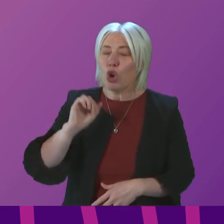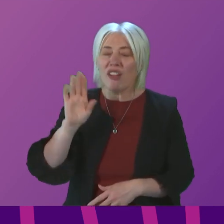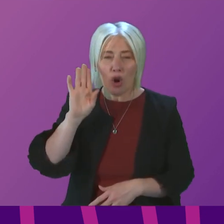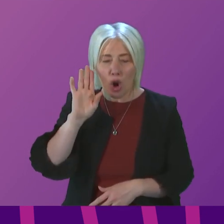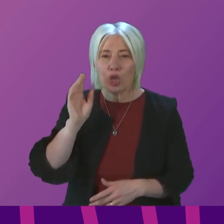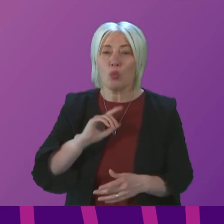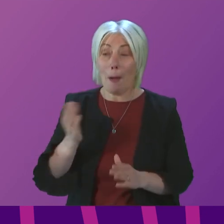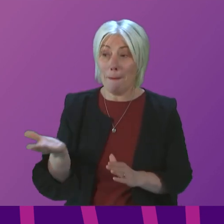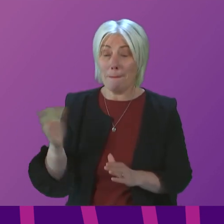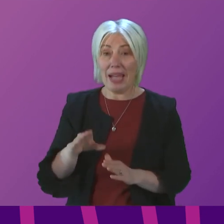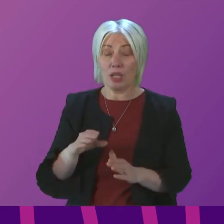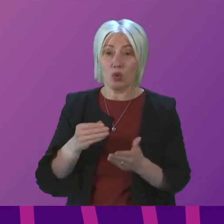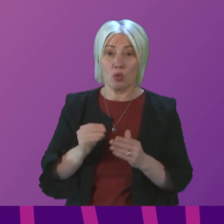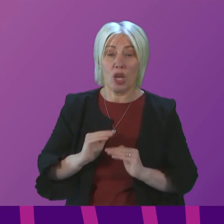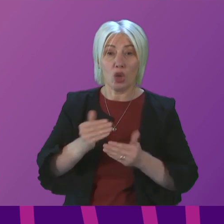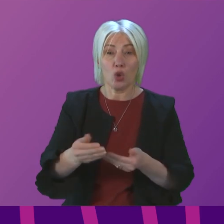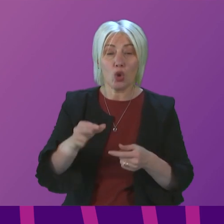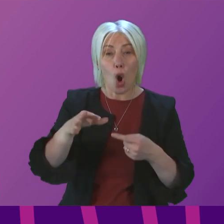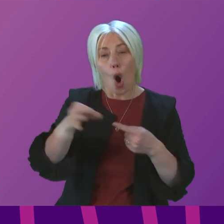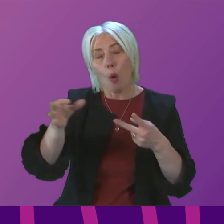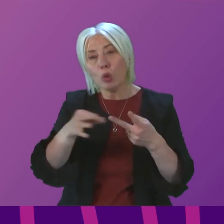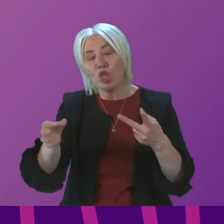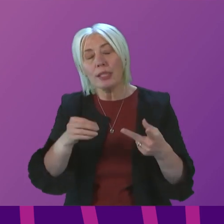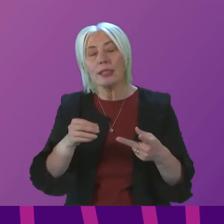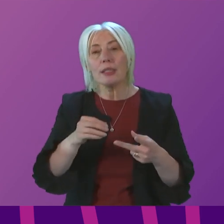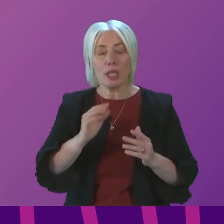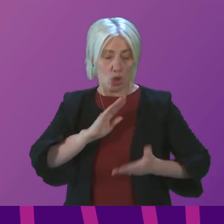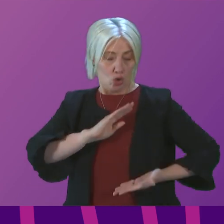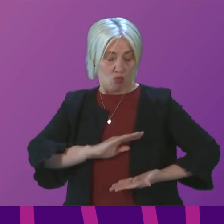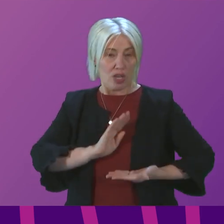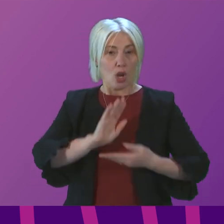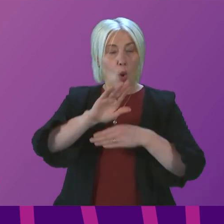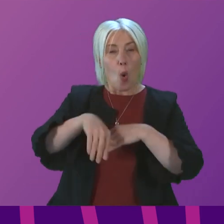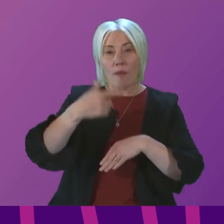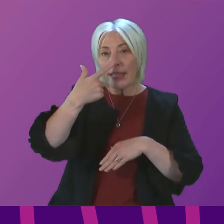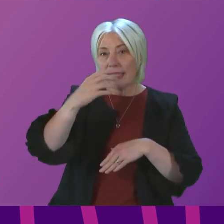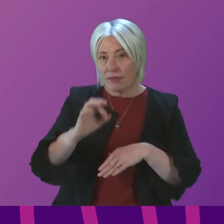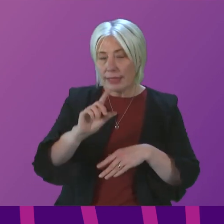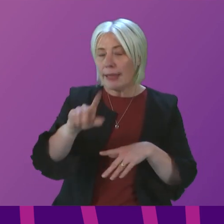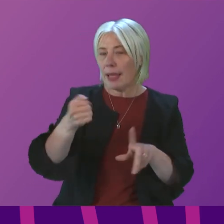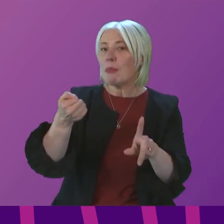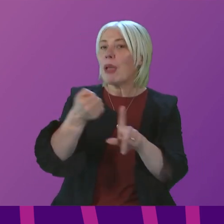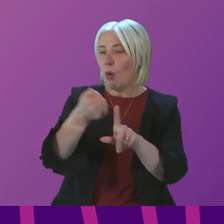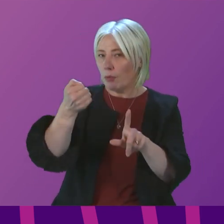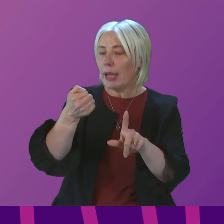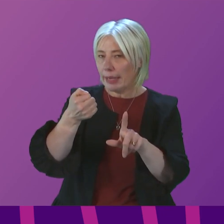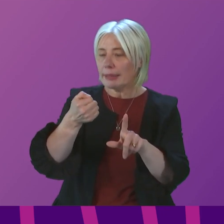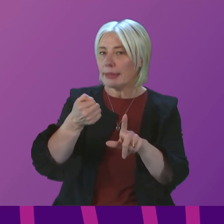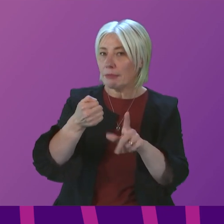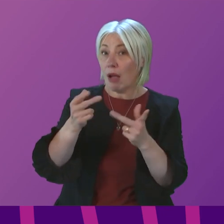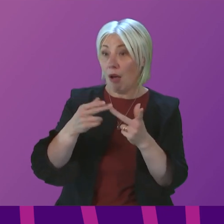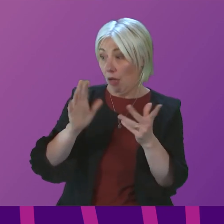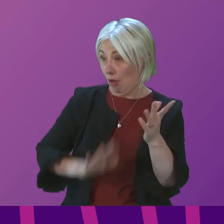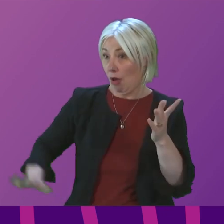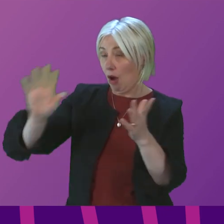reintroducing the optional screening for women over 70 has perhaps had an impact in other